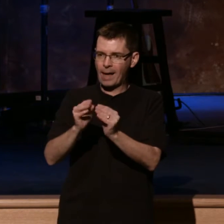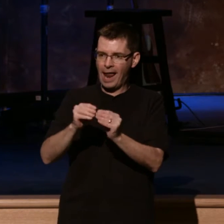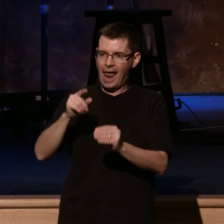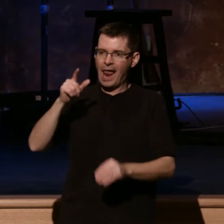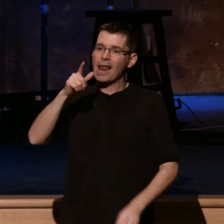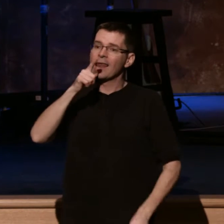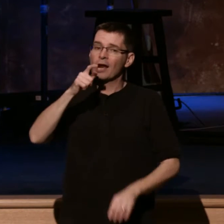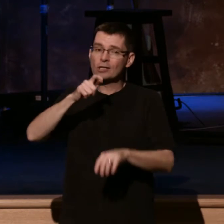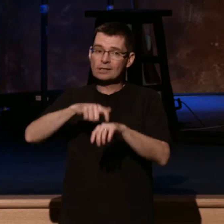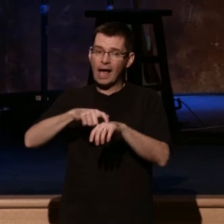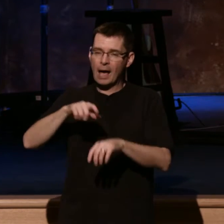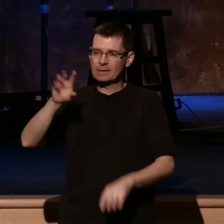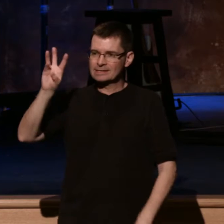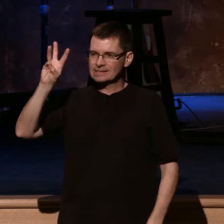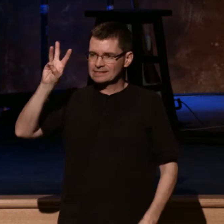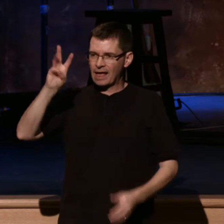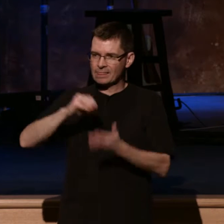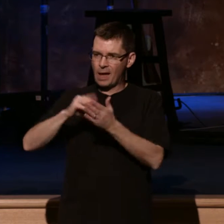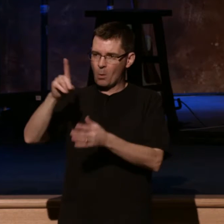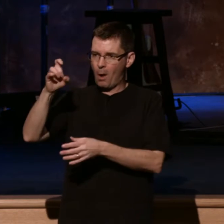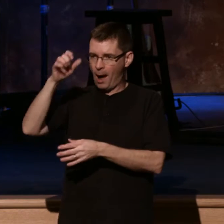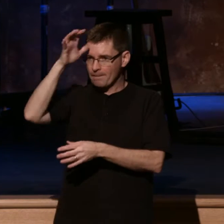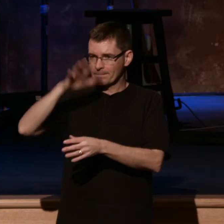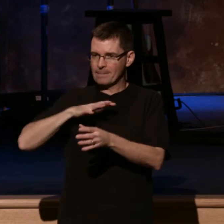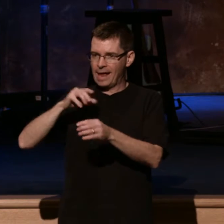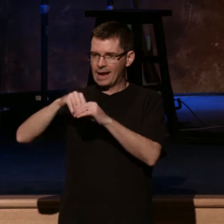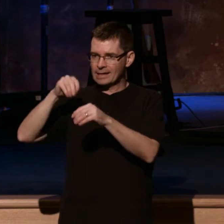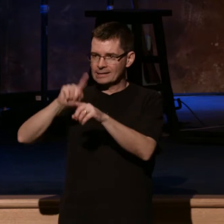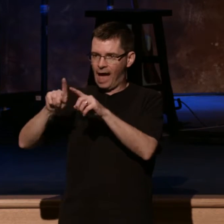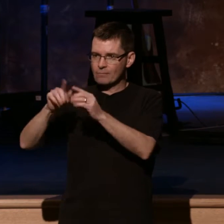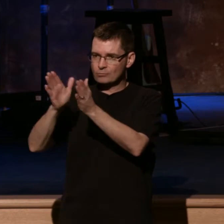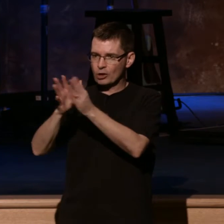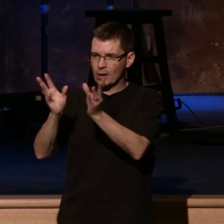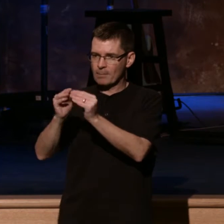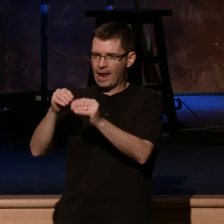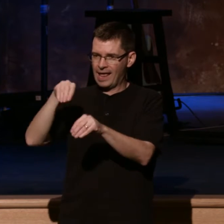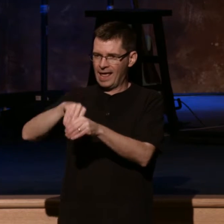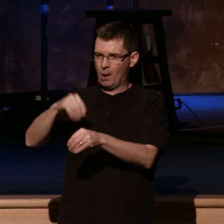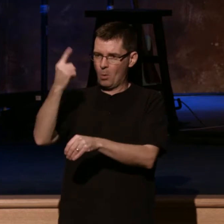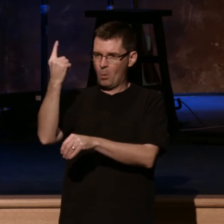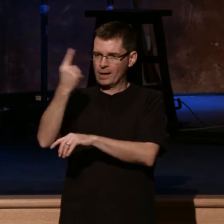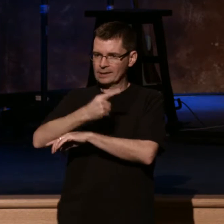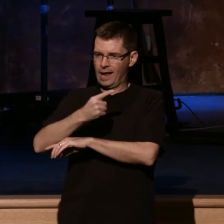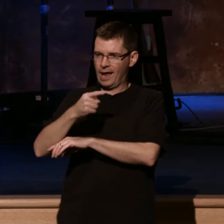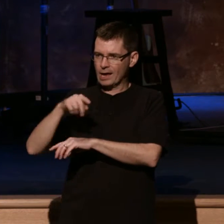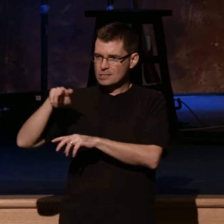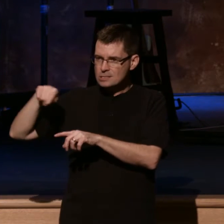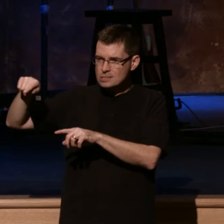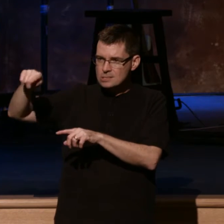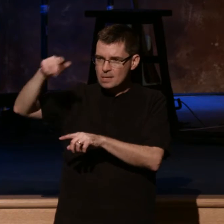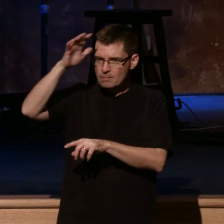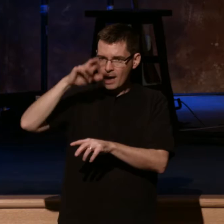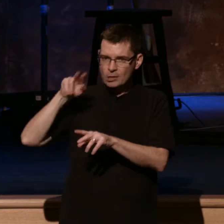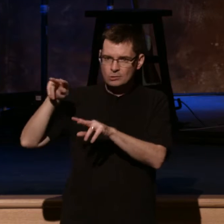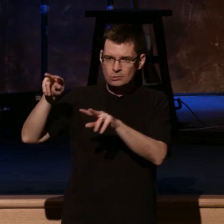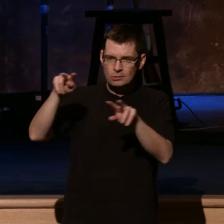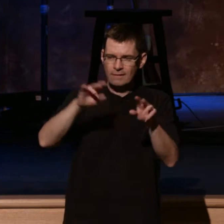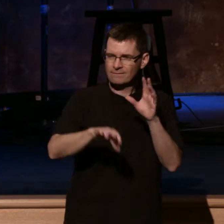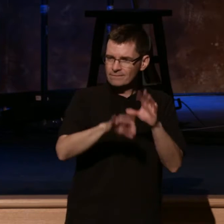was on the move through men just like you who had a burden to see Christ exalted in their community. Pretty soon, it spilled